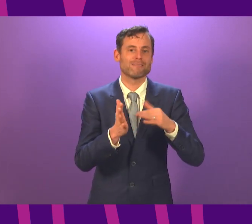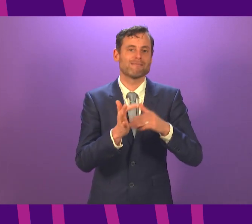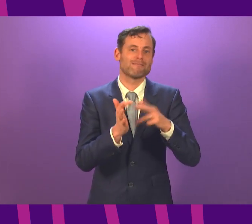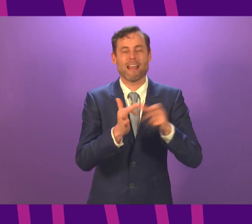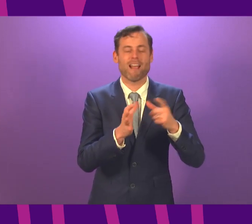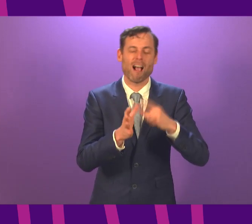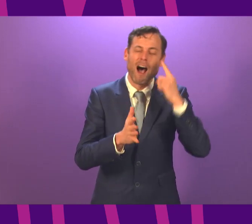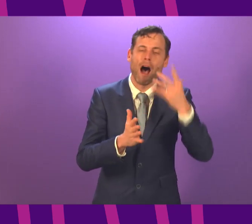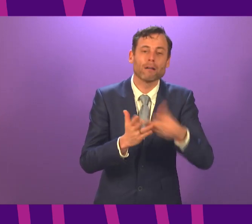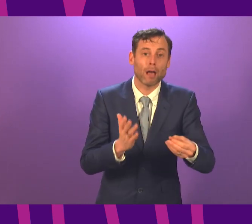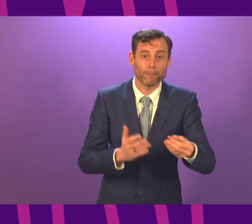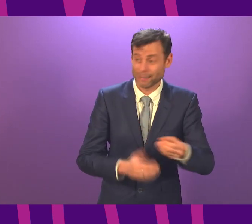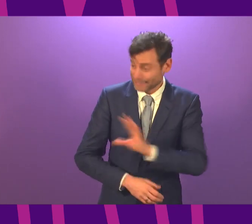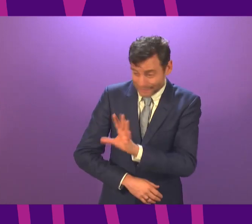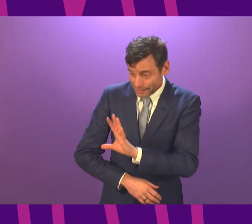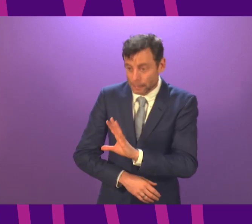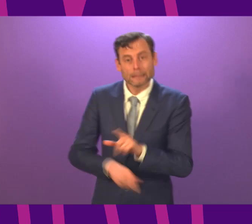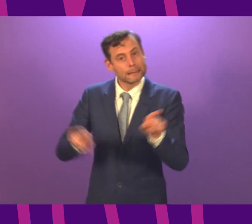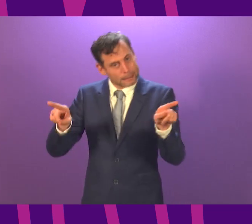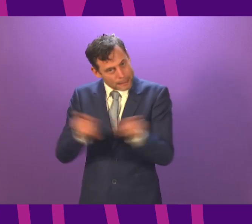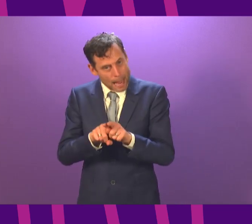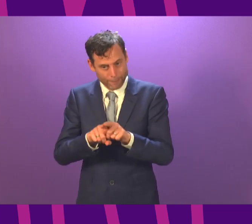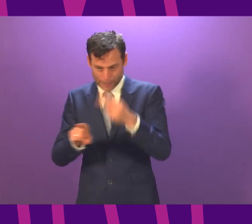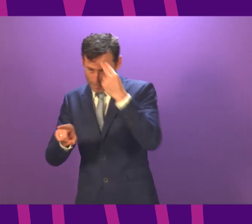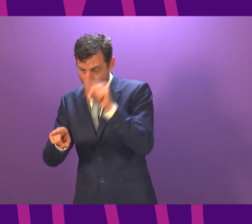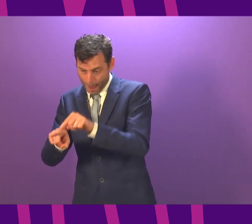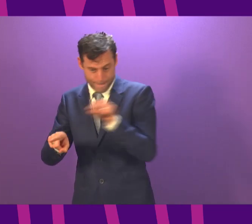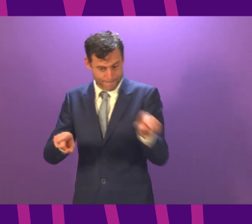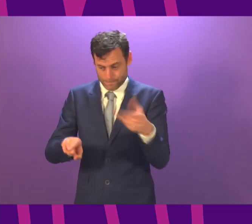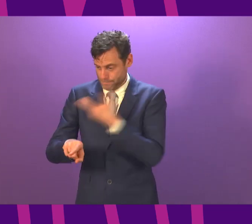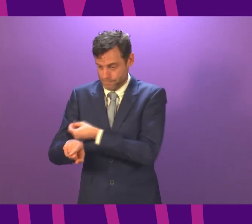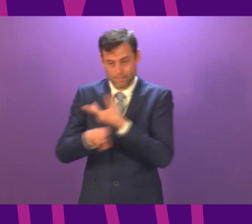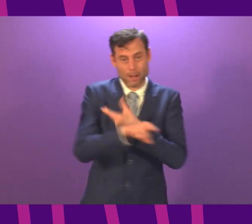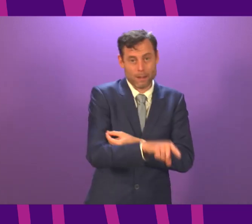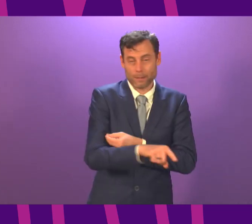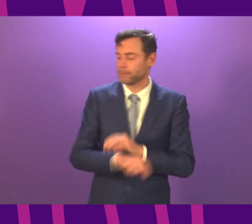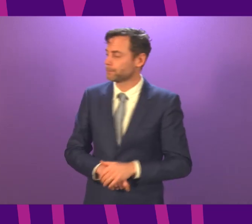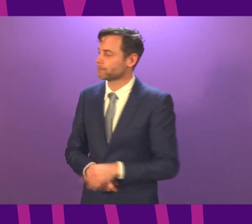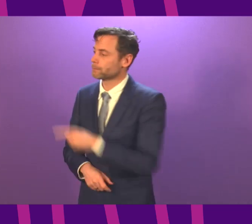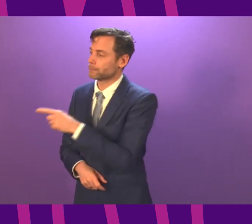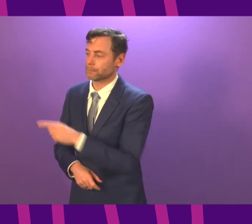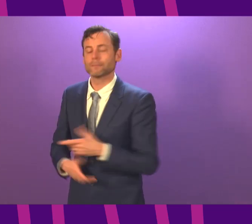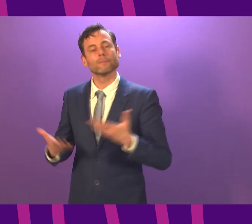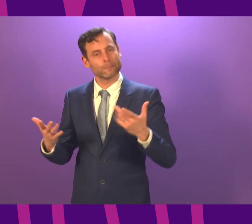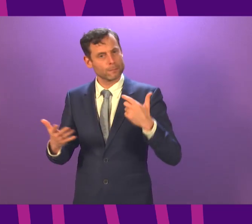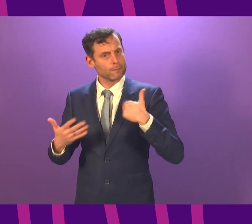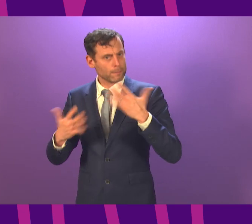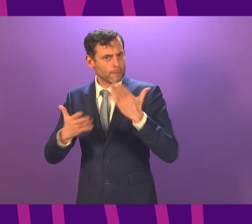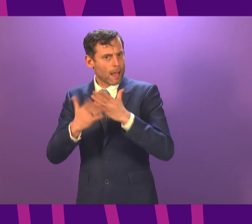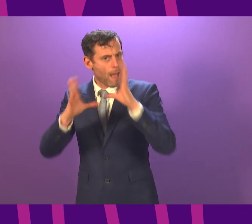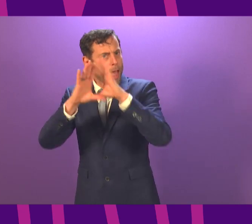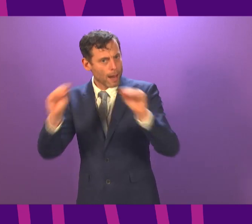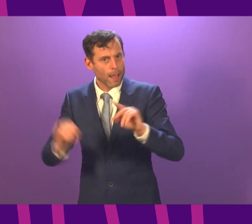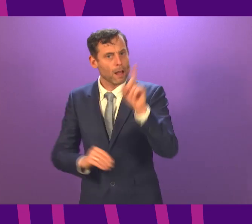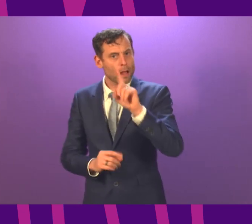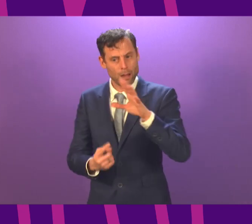scientific advice at a later stage is clear that something different can be done, the policy will be that people get two doses from the same vaccine, unless